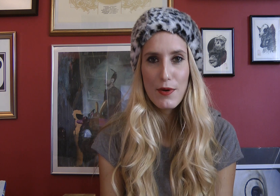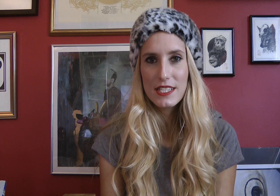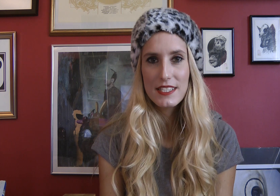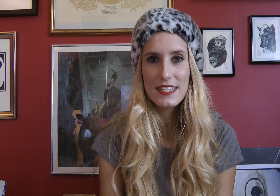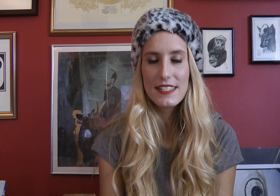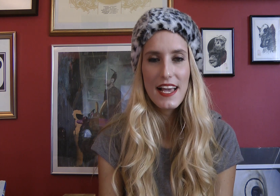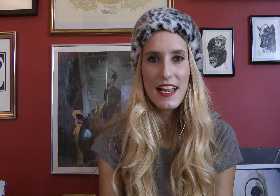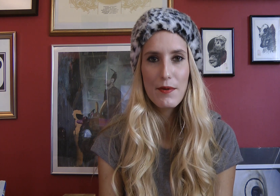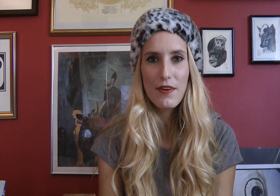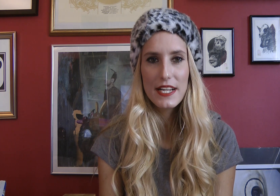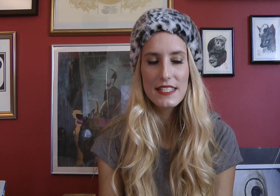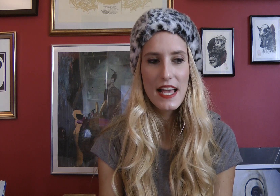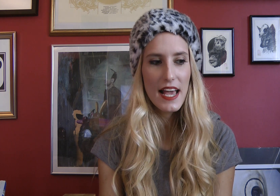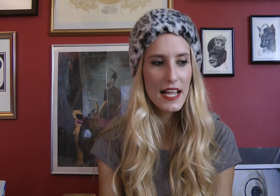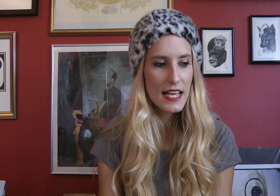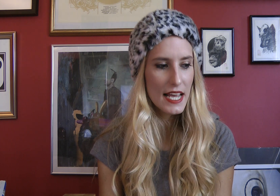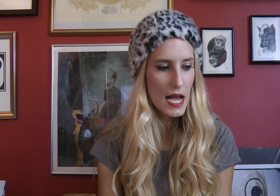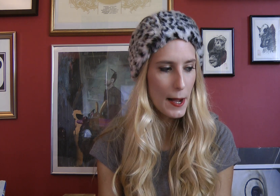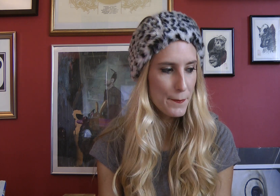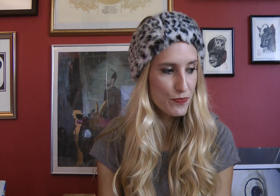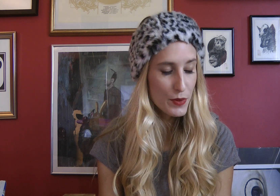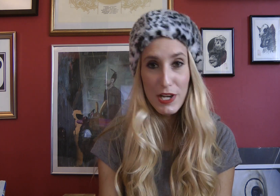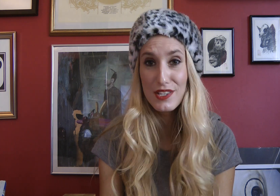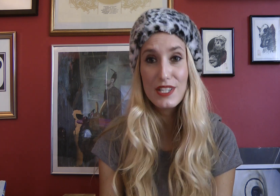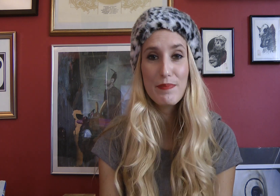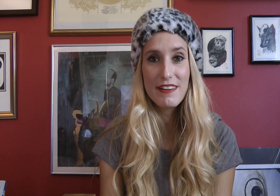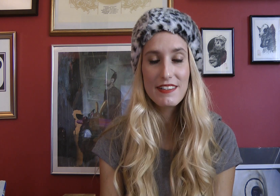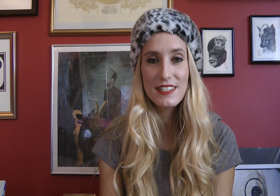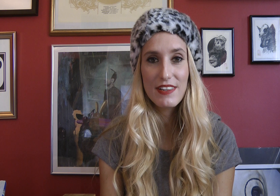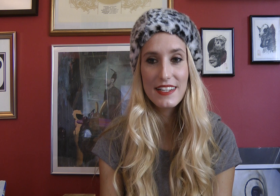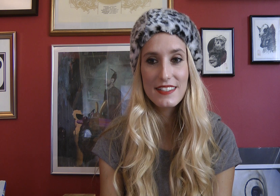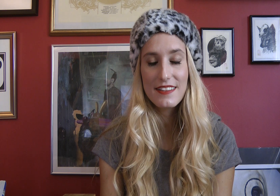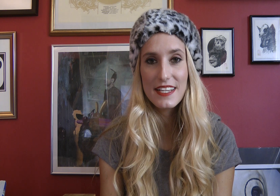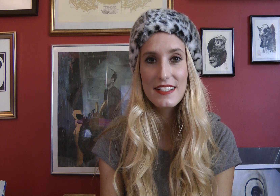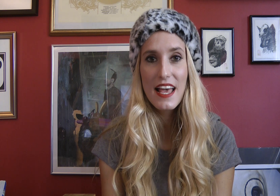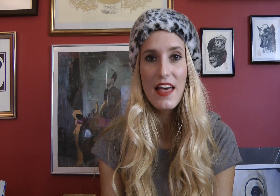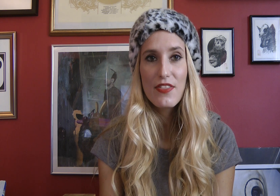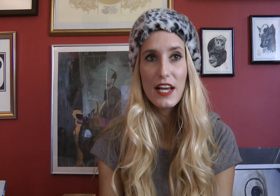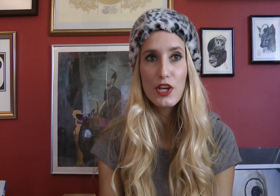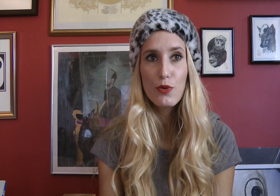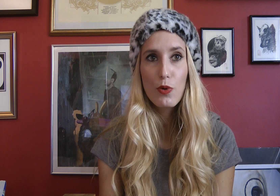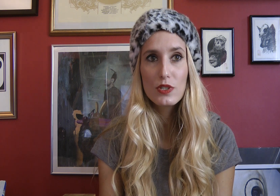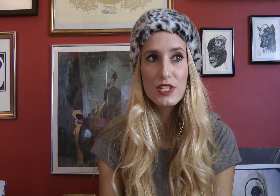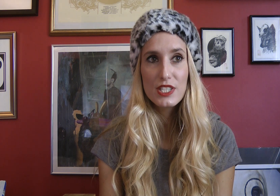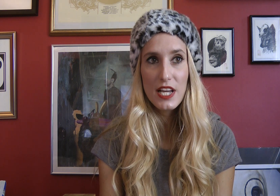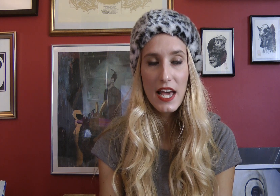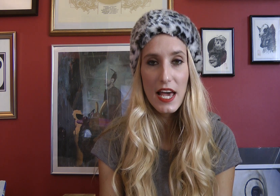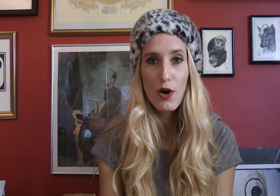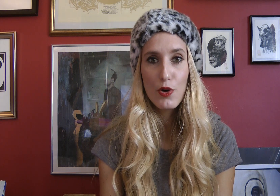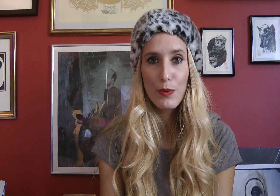questions, any worries, any personal experience related to this that you want to share or you